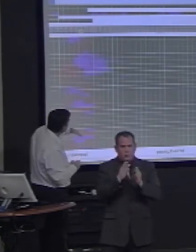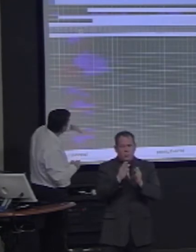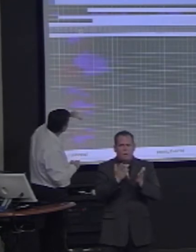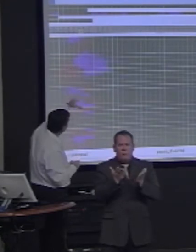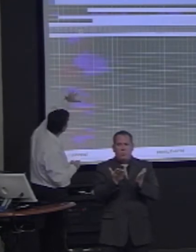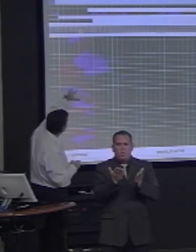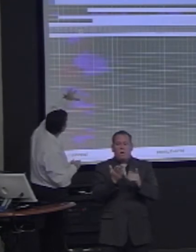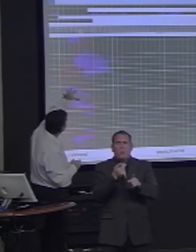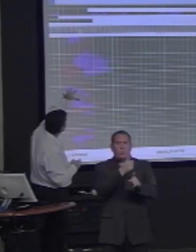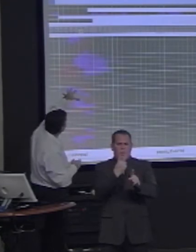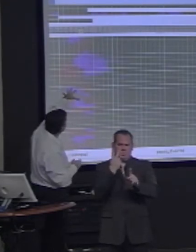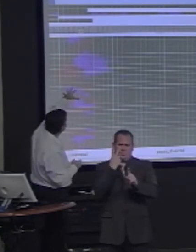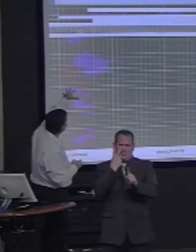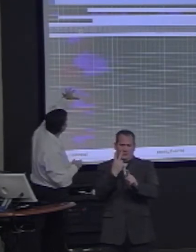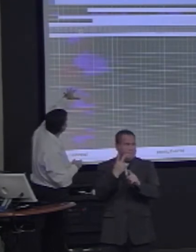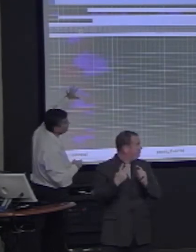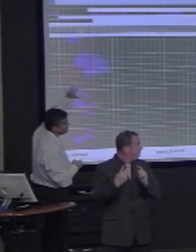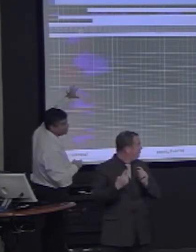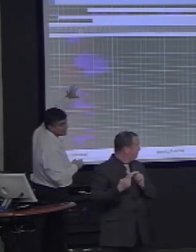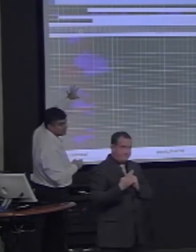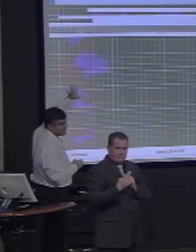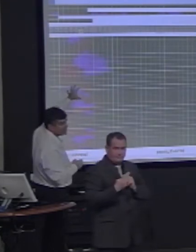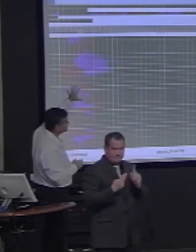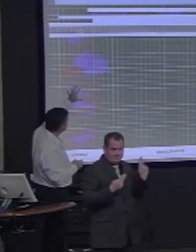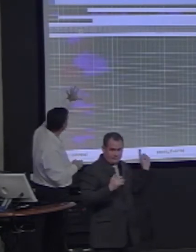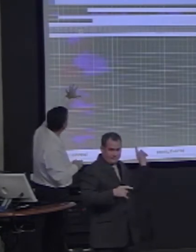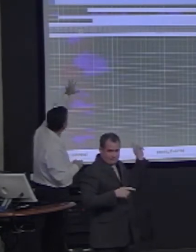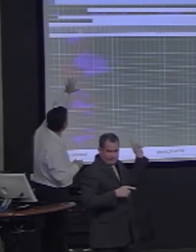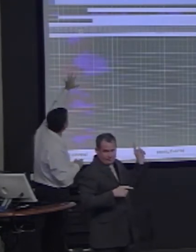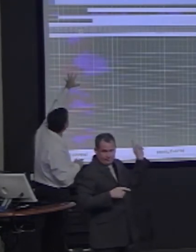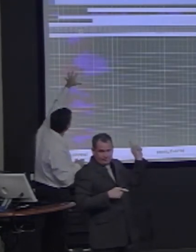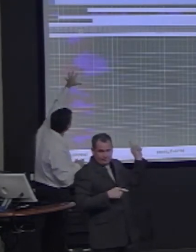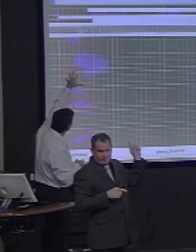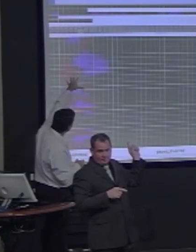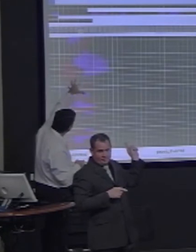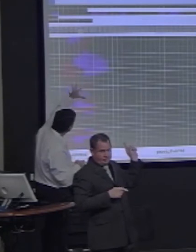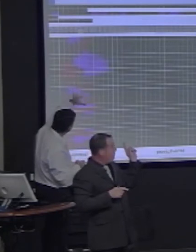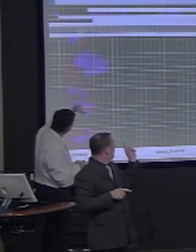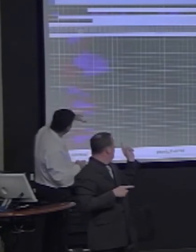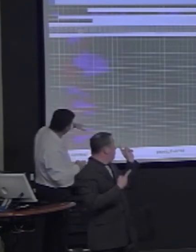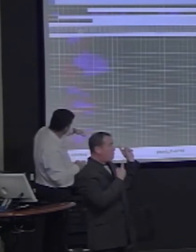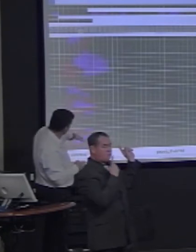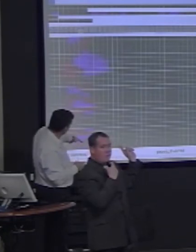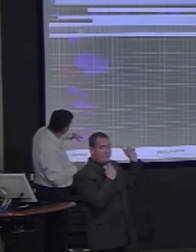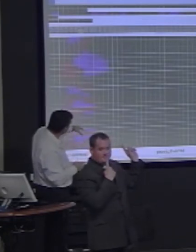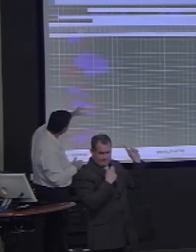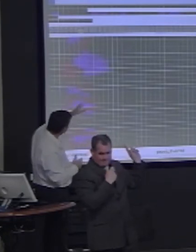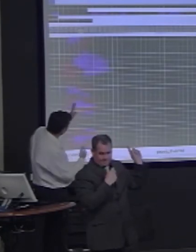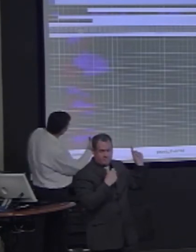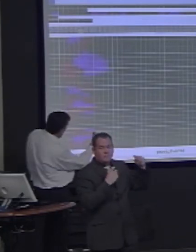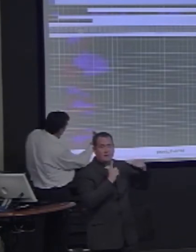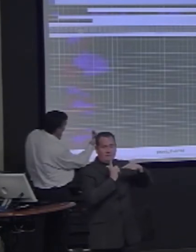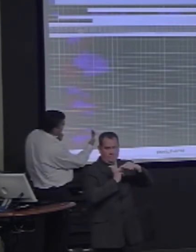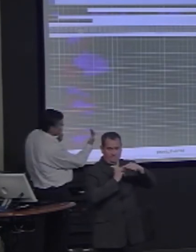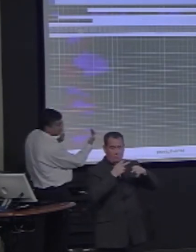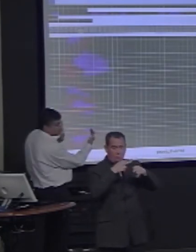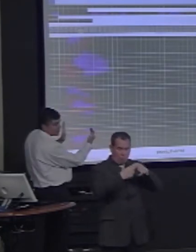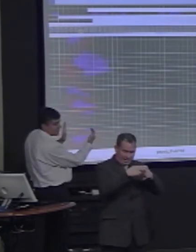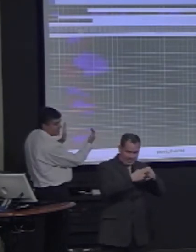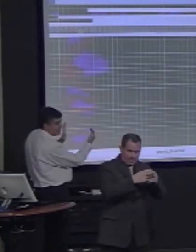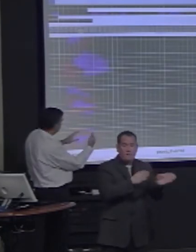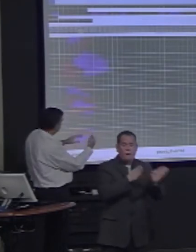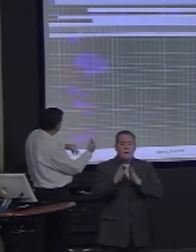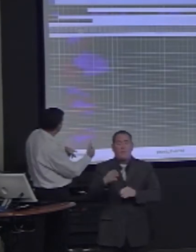its weights here, where positive weights are red and negative weights are blue. You can see that it's listening to a particular range